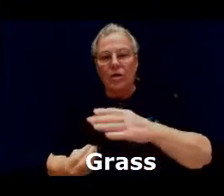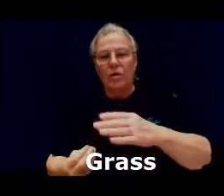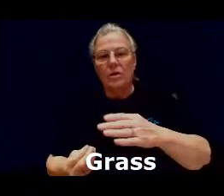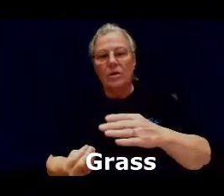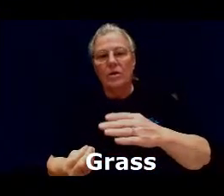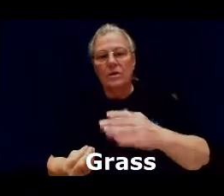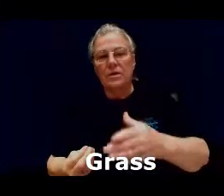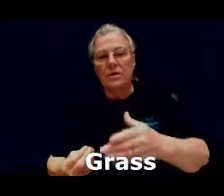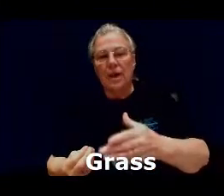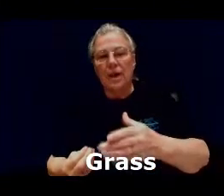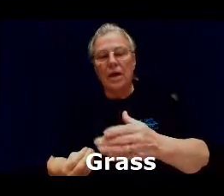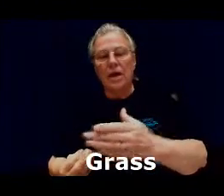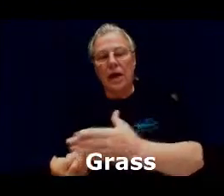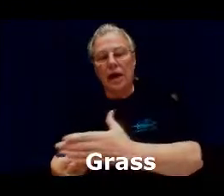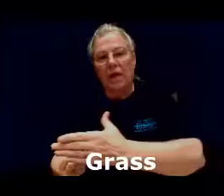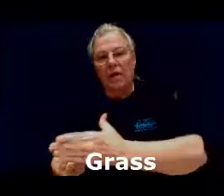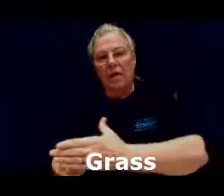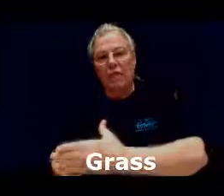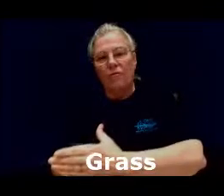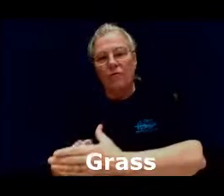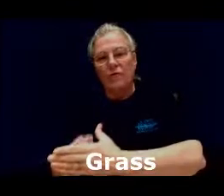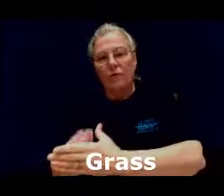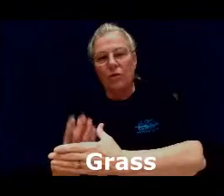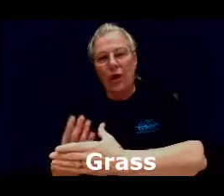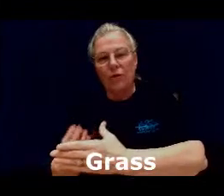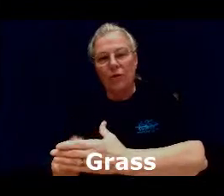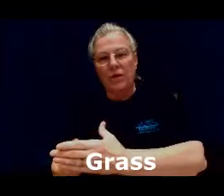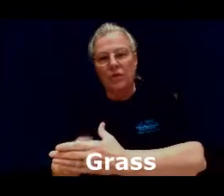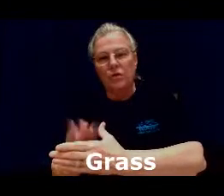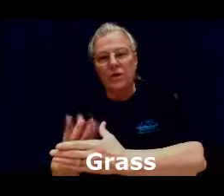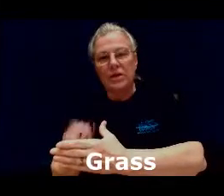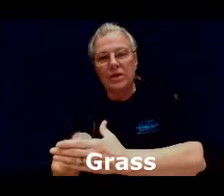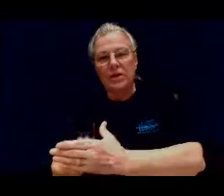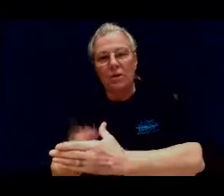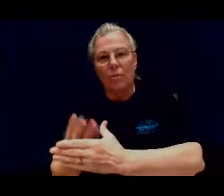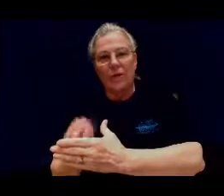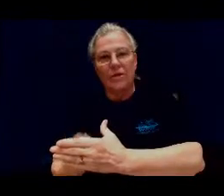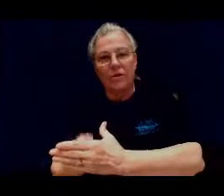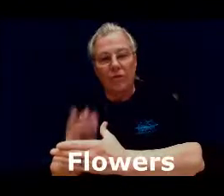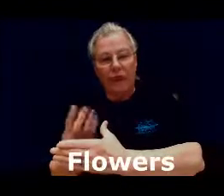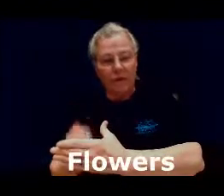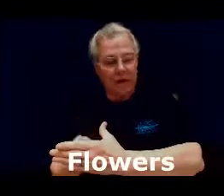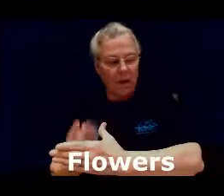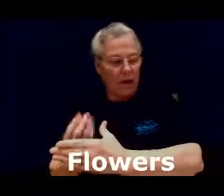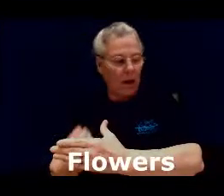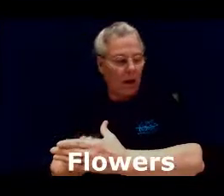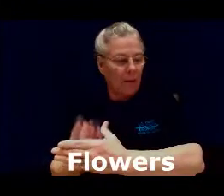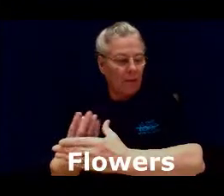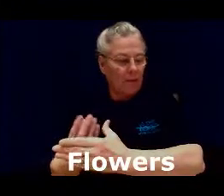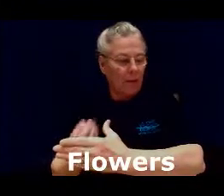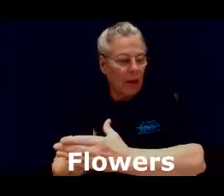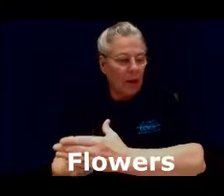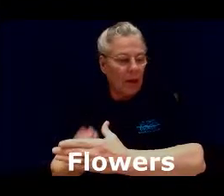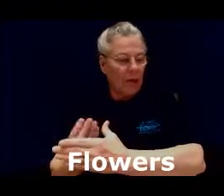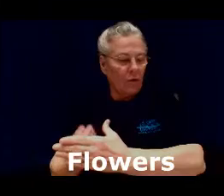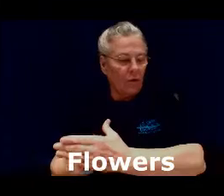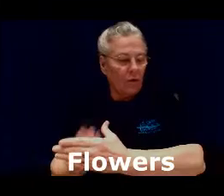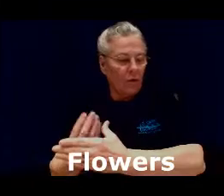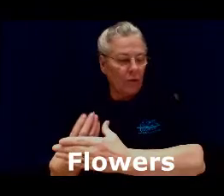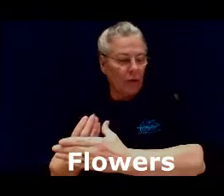non-dominant hand forms the ground and then you see the little blades of grass coming up green